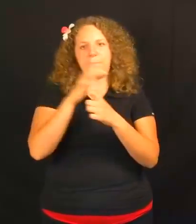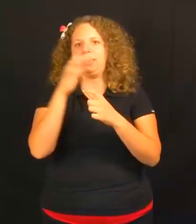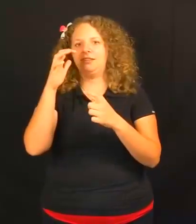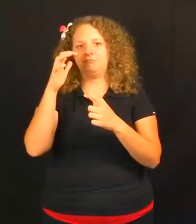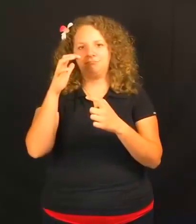CHAMPION.